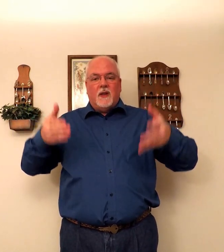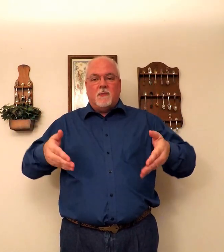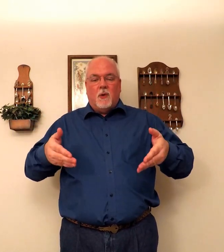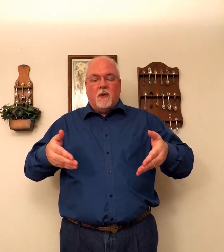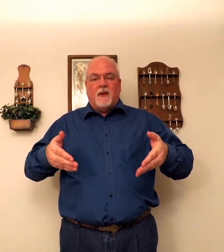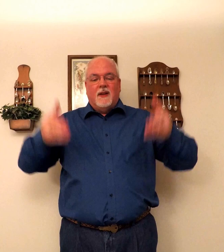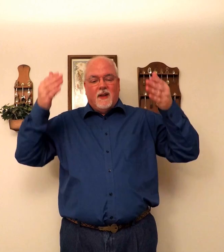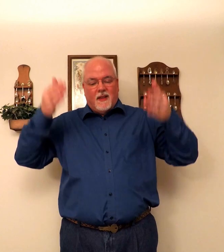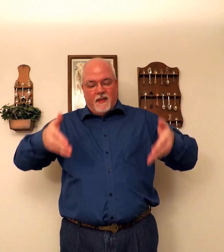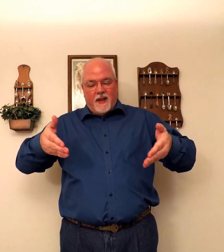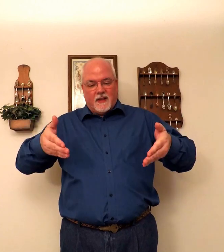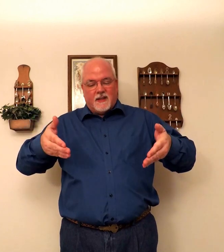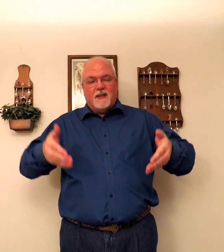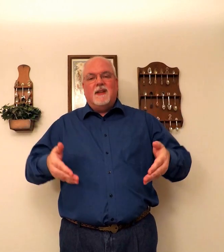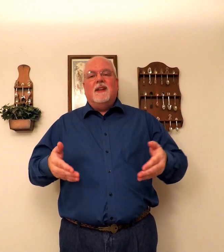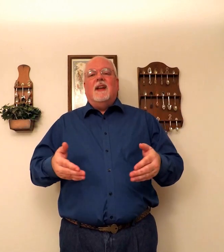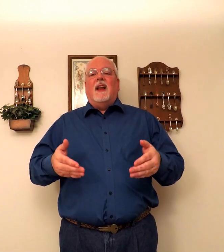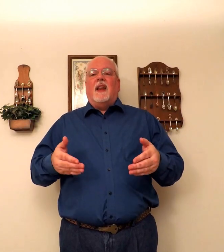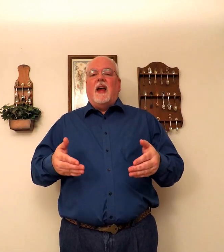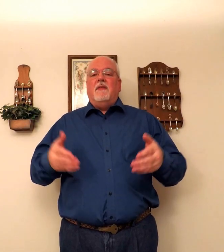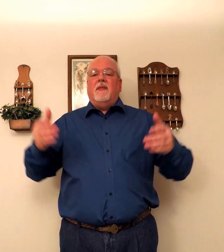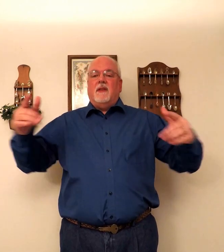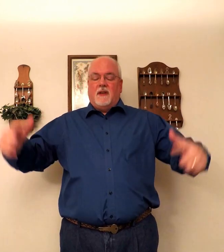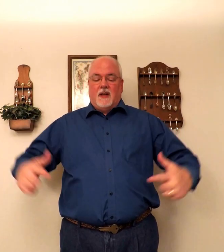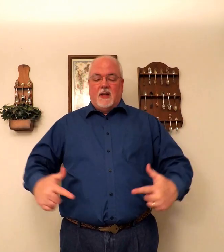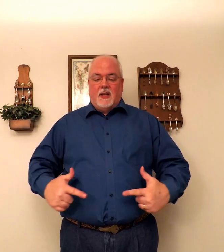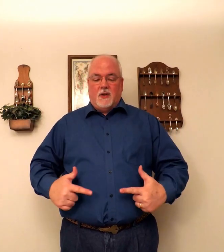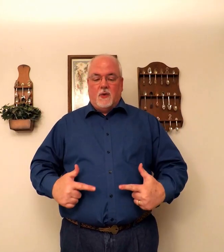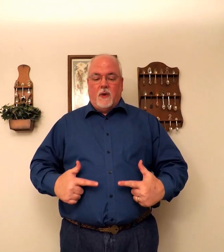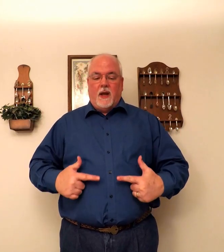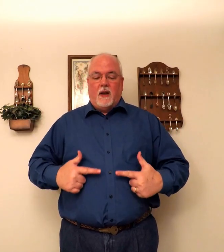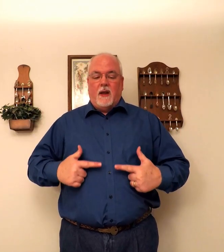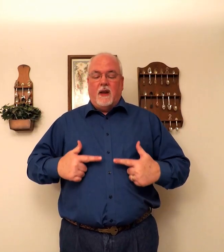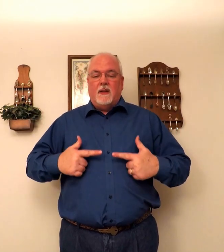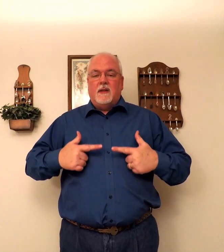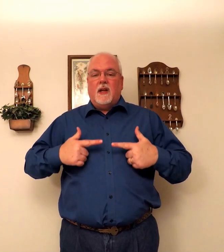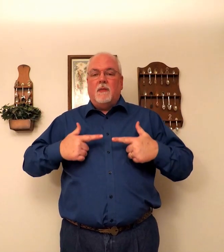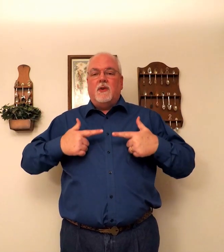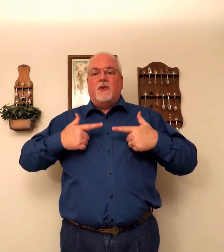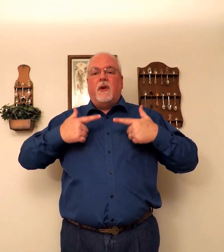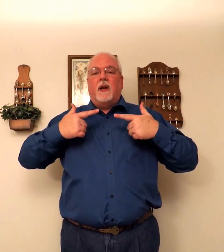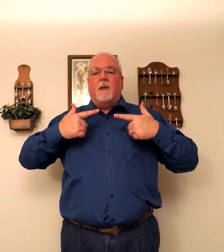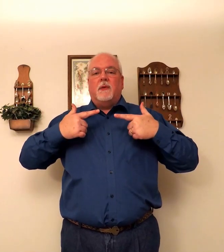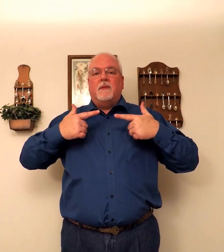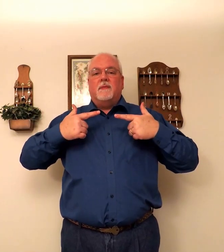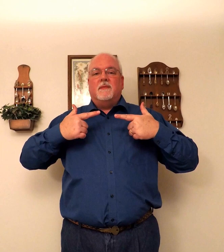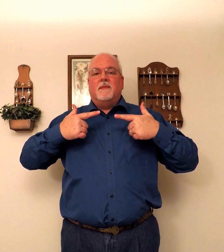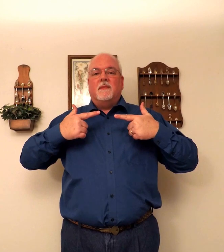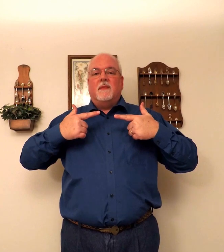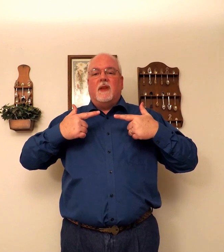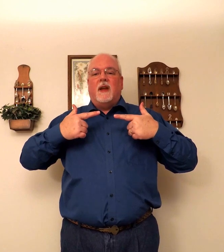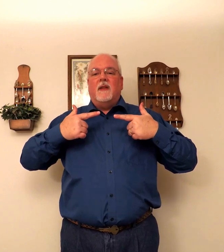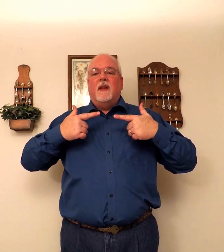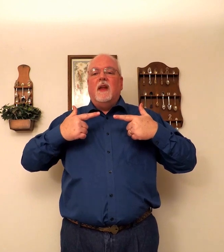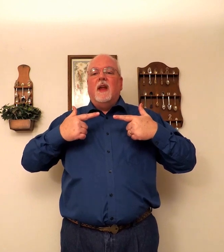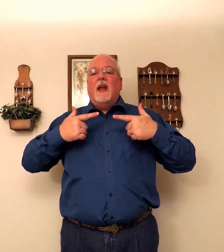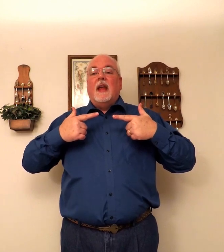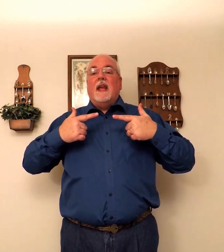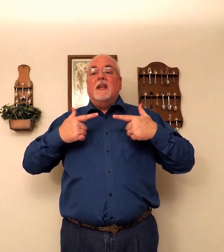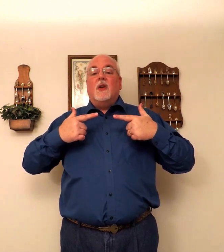this moment. This. Life. Two L hands. Coming straight up. Okay? Is.